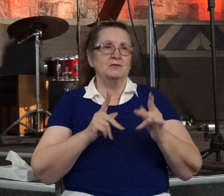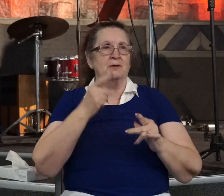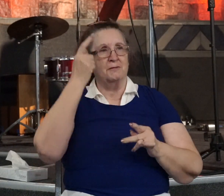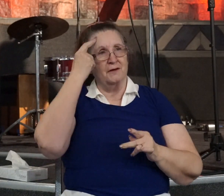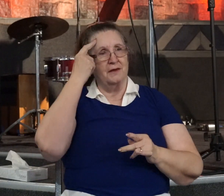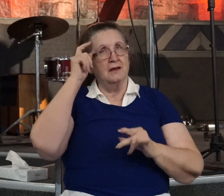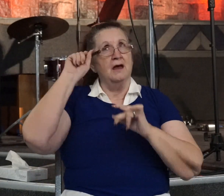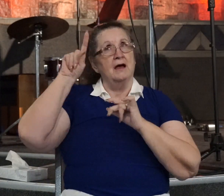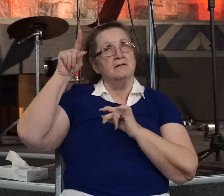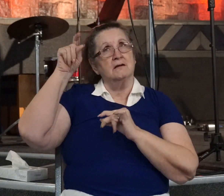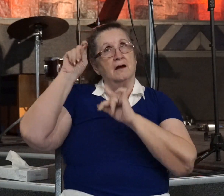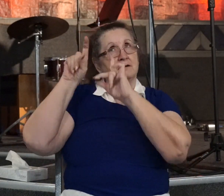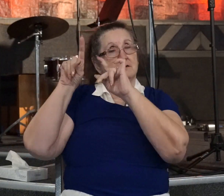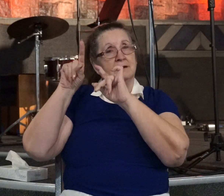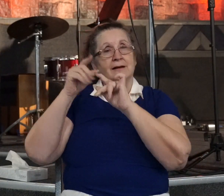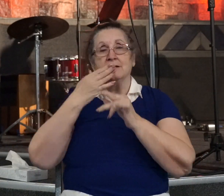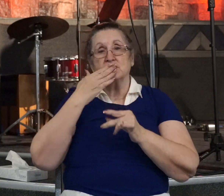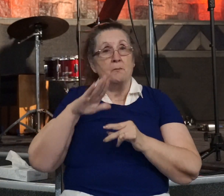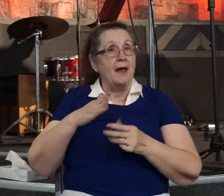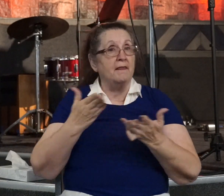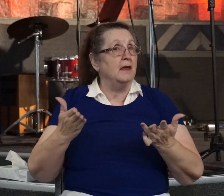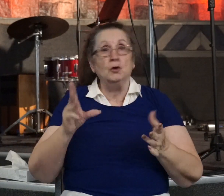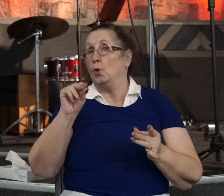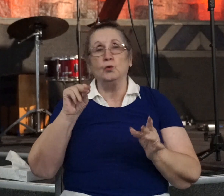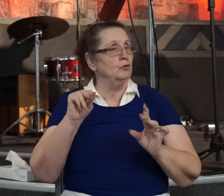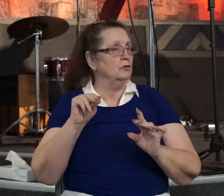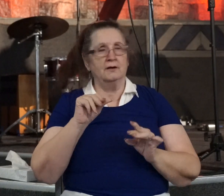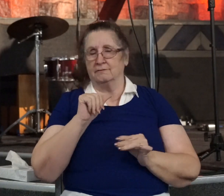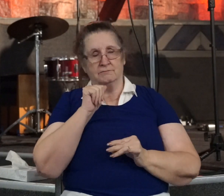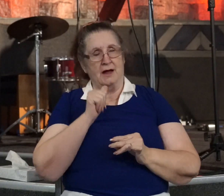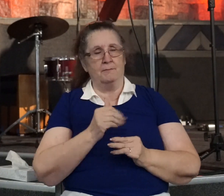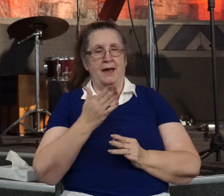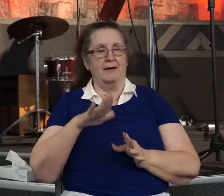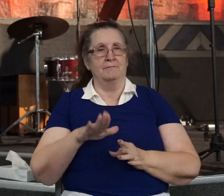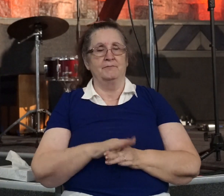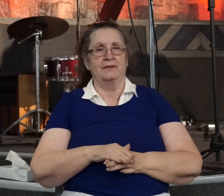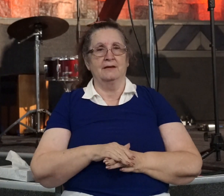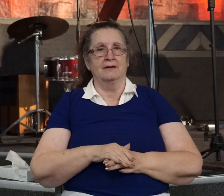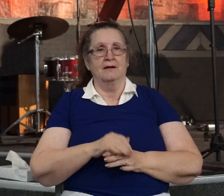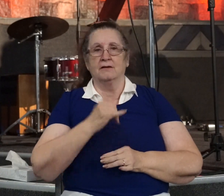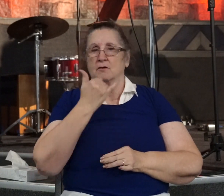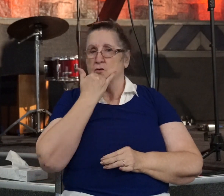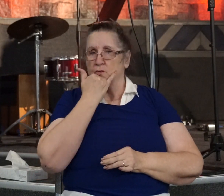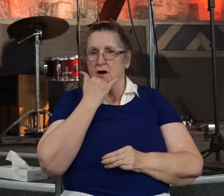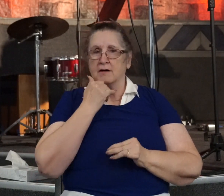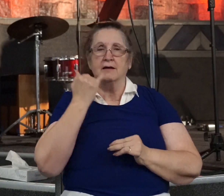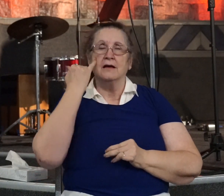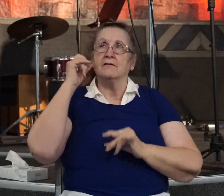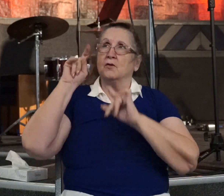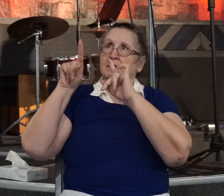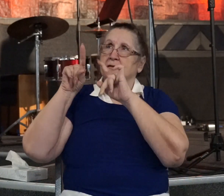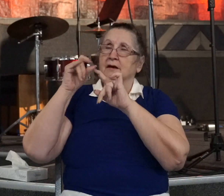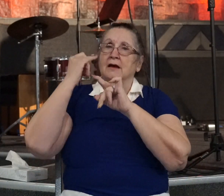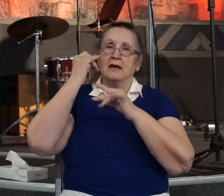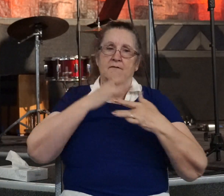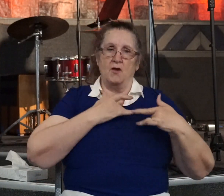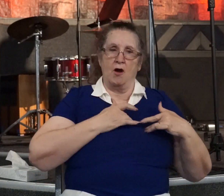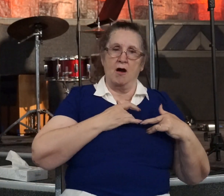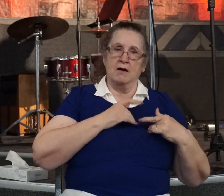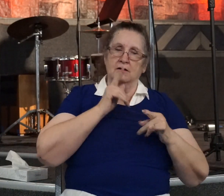God questions is a bad thing, but it's not. There's nothing wrong with asking questions if the intent of your heart is right when you're